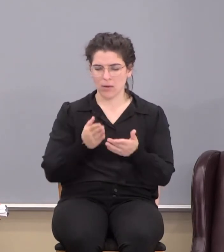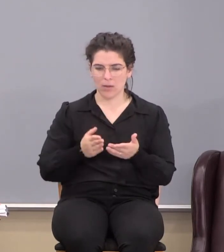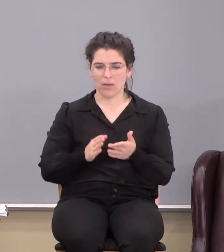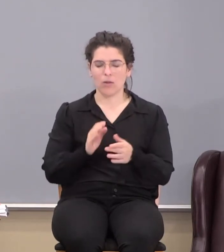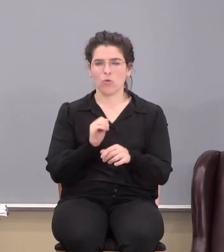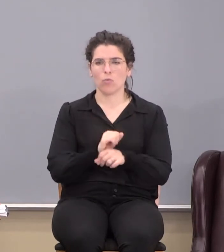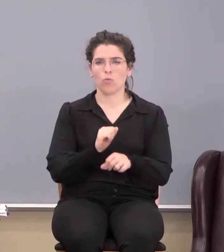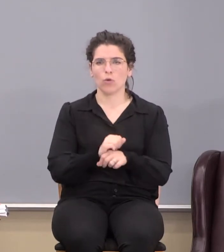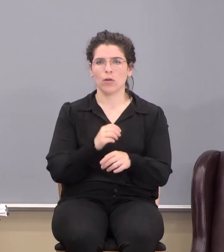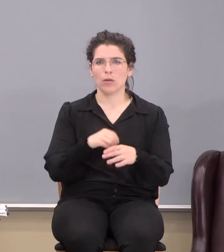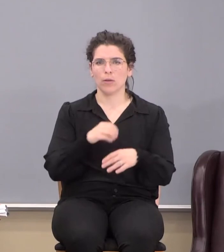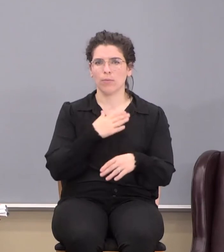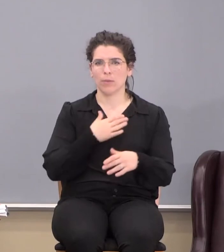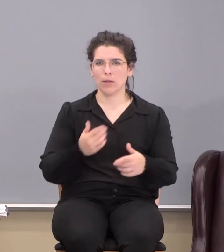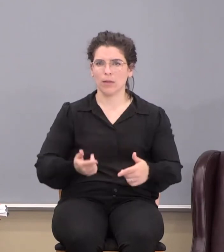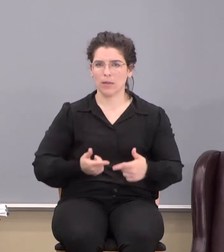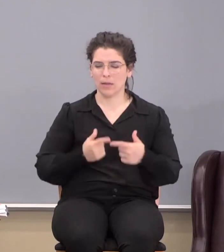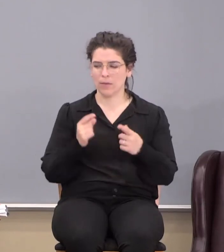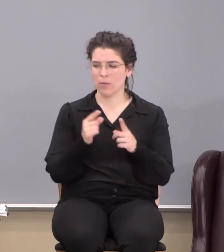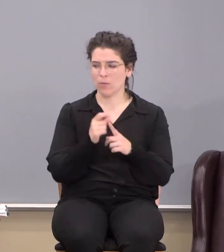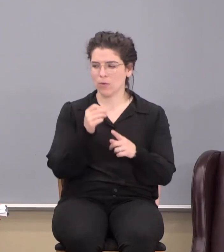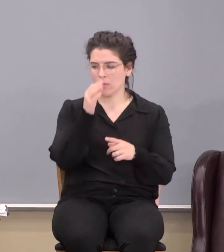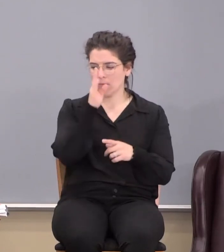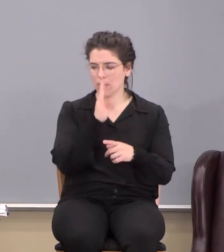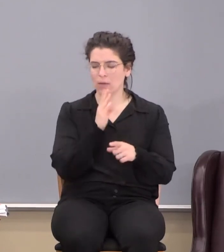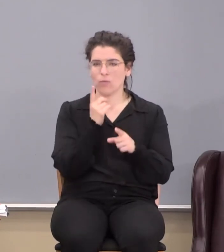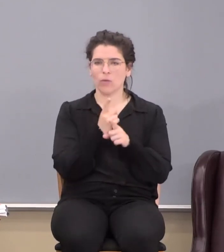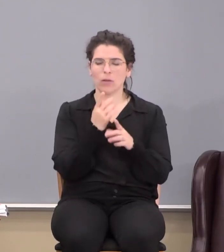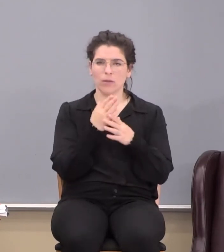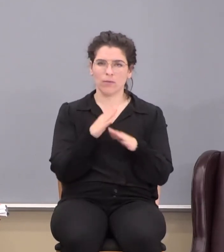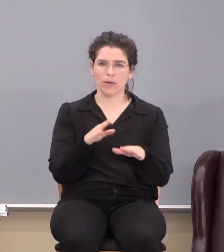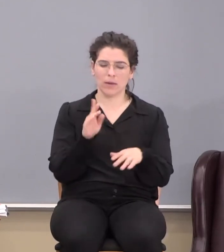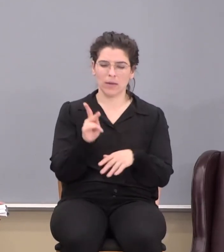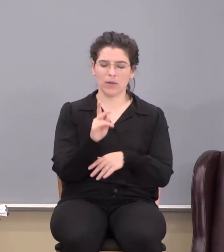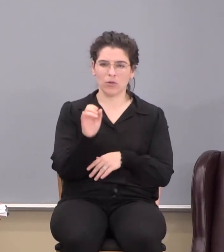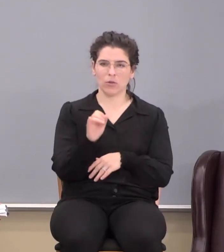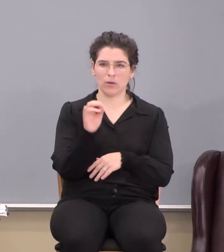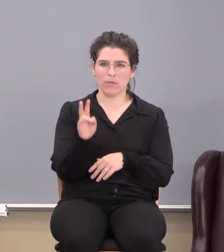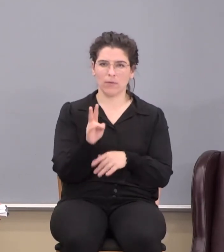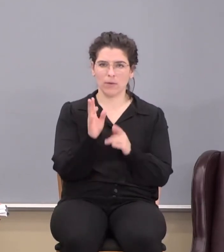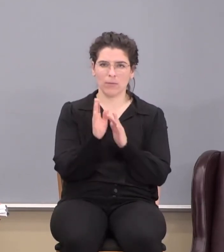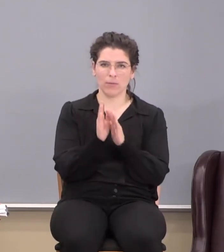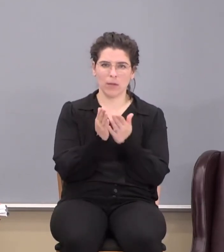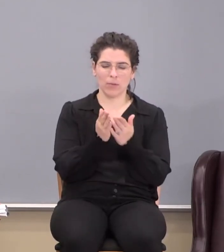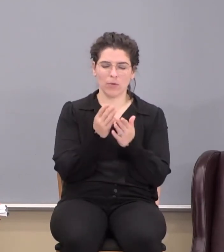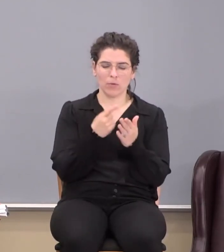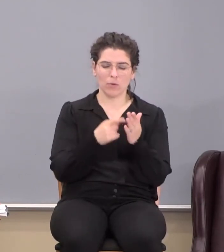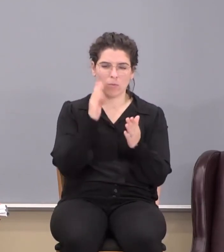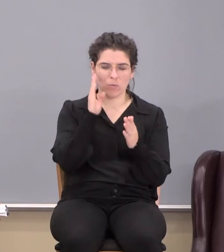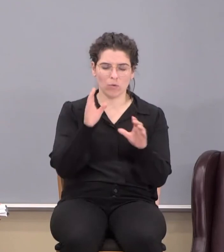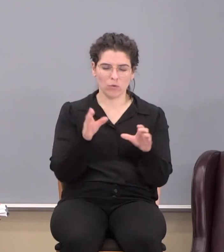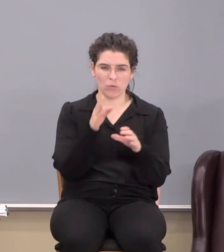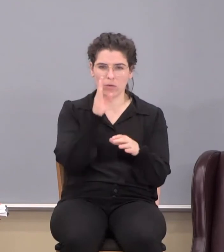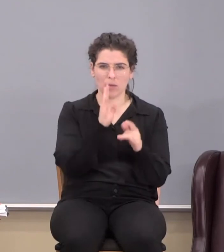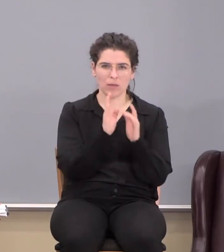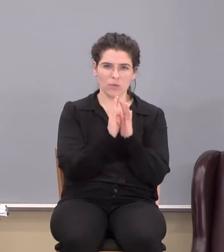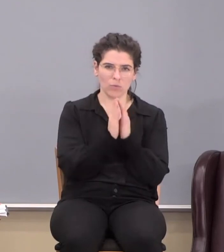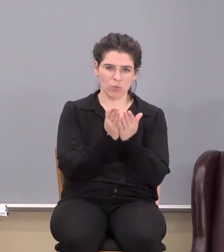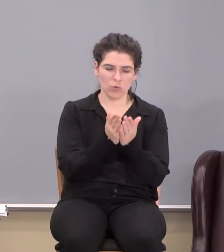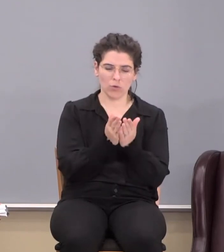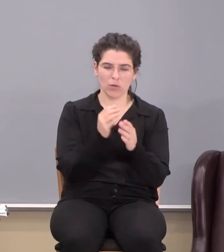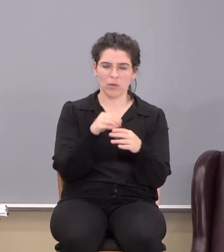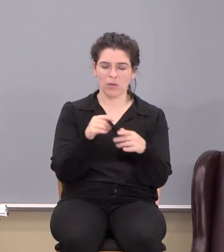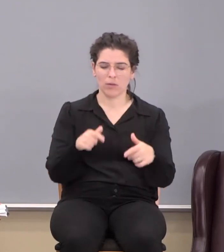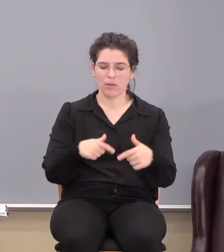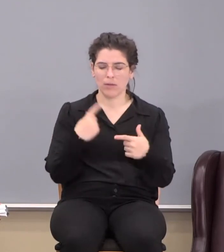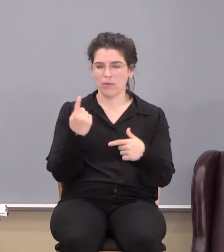work in my life. The word of God right out of the King James Bible is what will do God's work in the life of